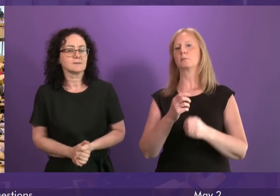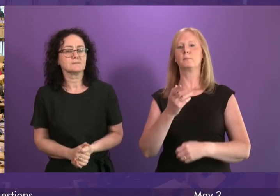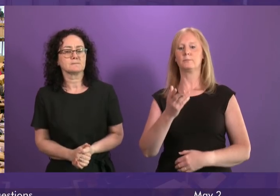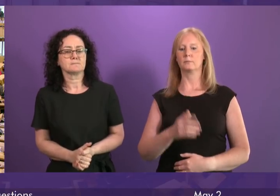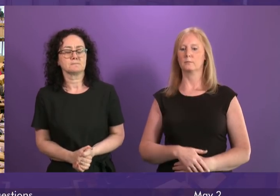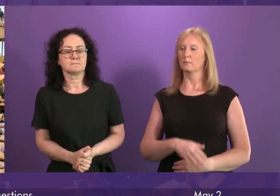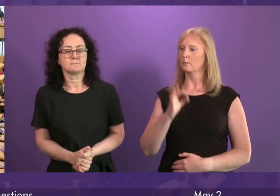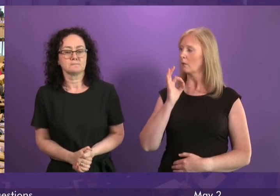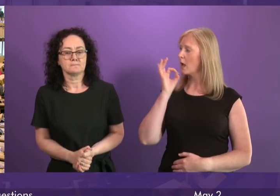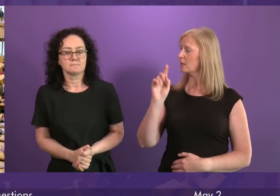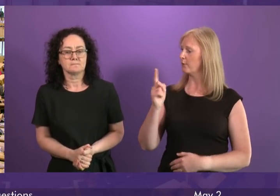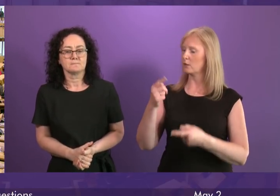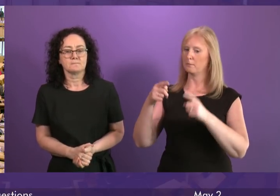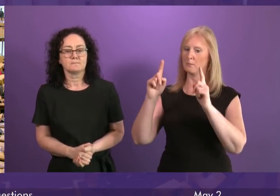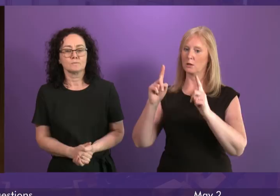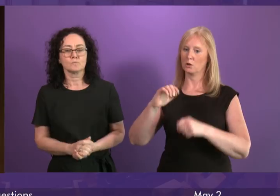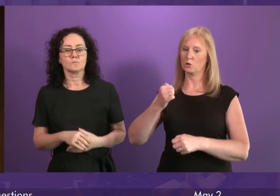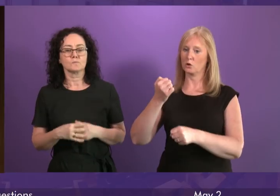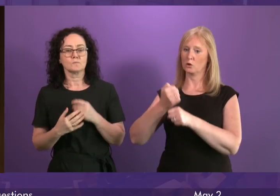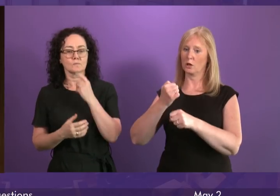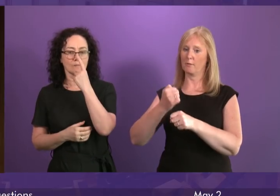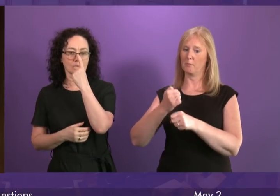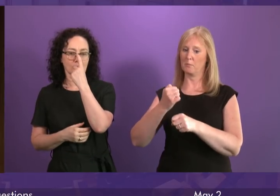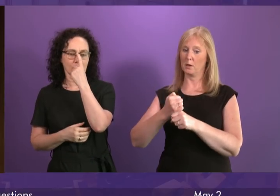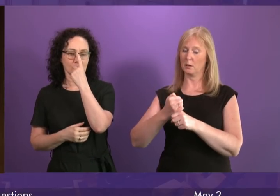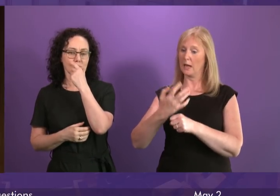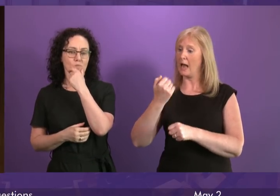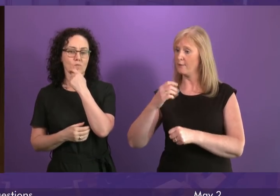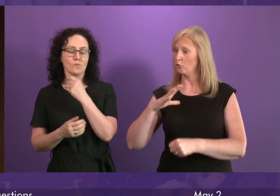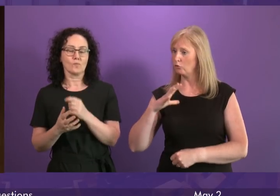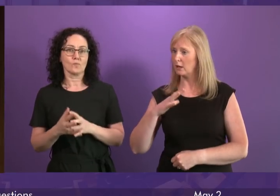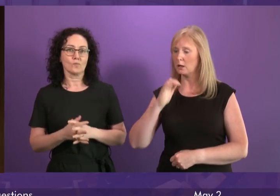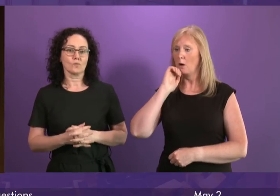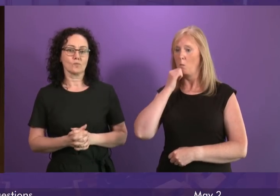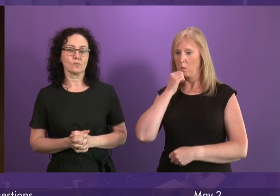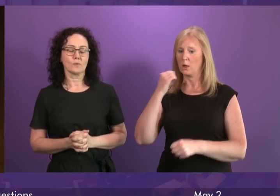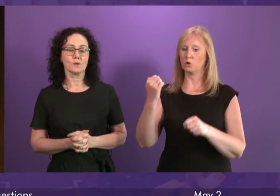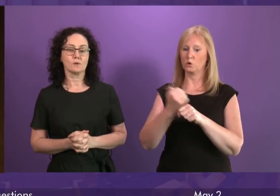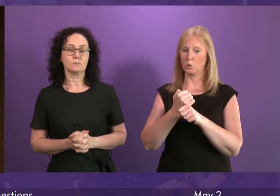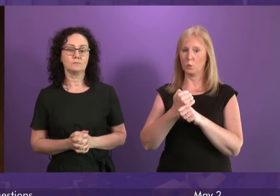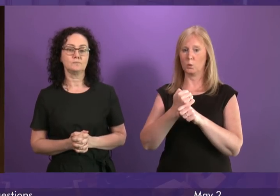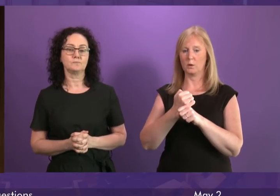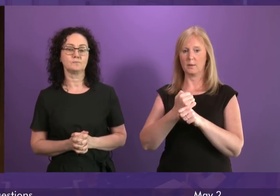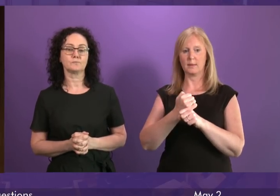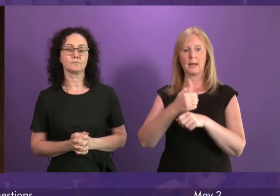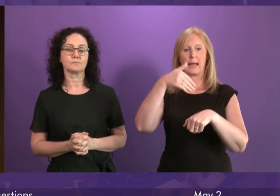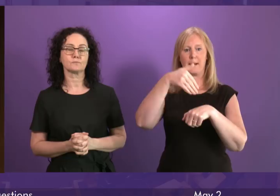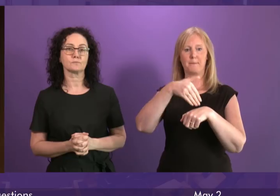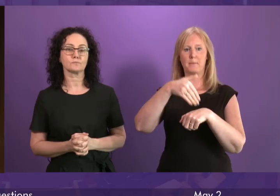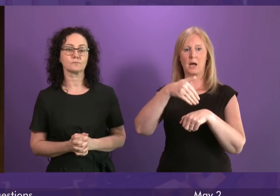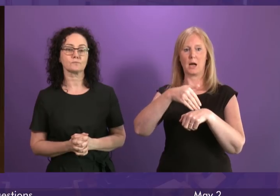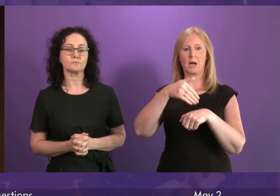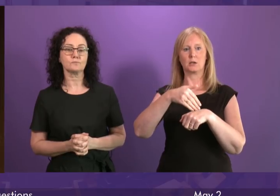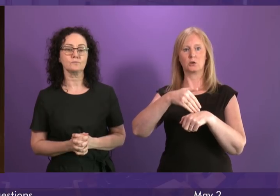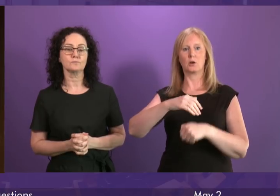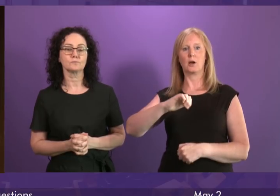To ask the First Minister whether the Scottish Government has already or whether it intends to carry out a review of the potential impact on Scotland of leaks